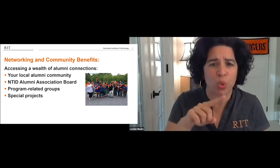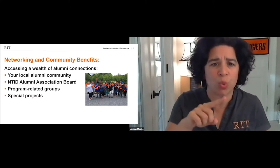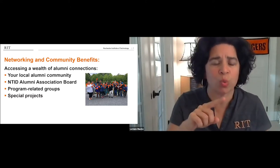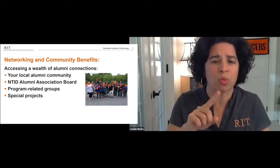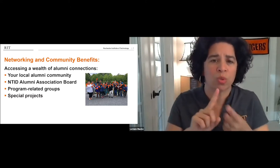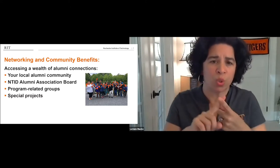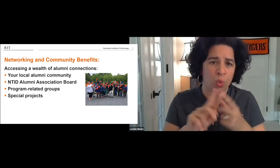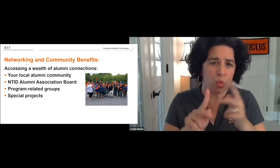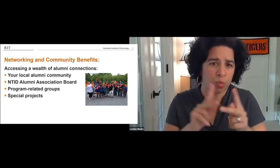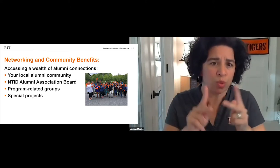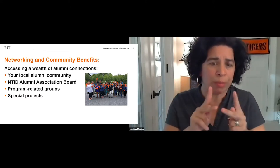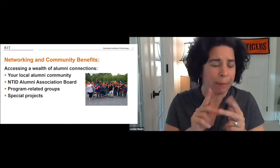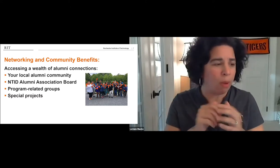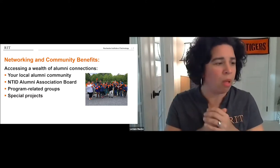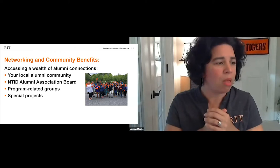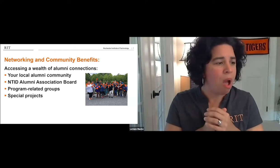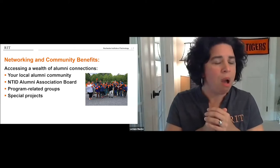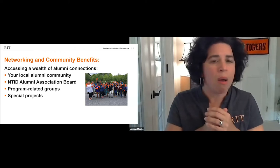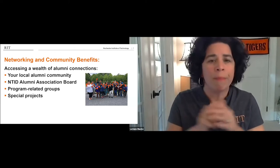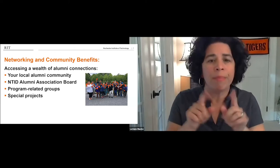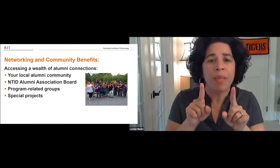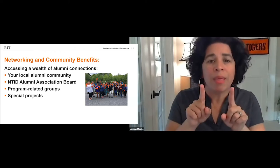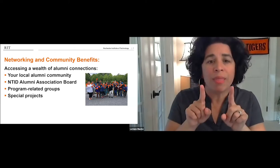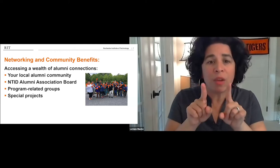We hope that we'll be able to connect you to other alumni.